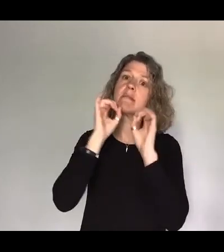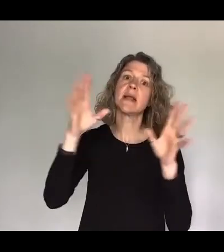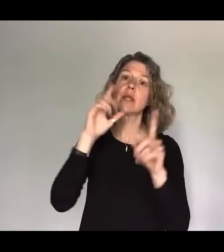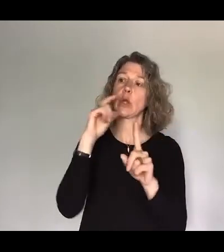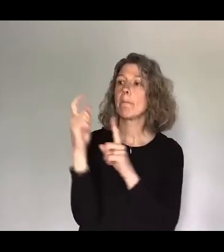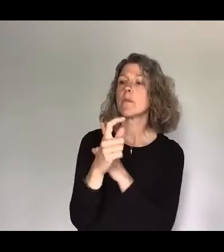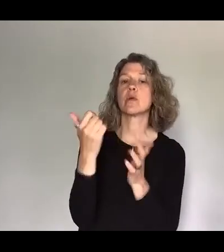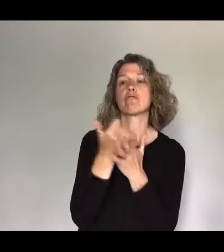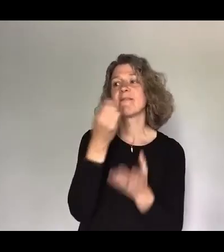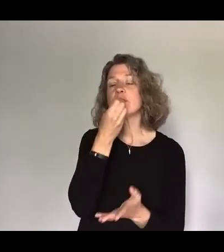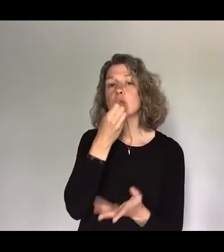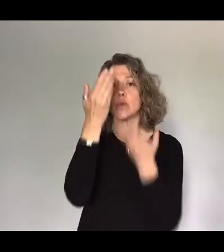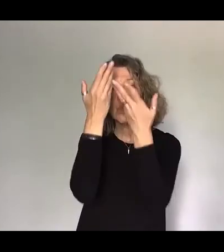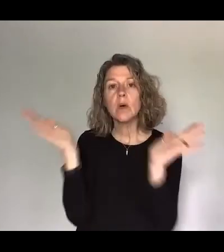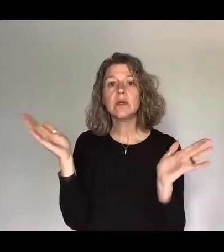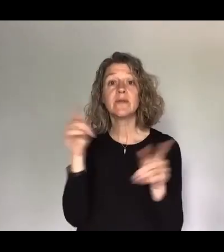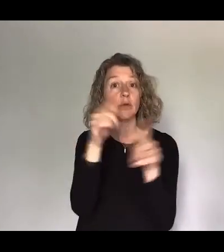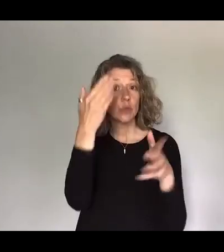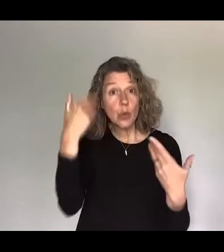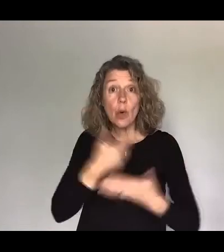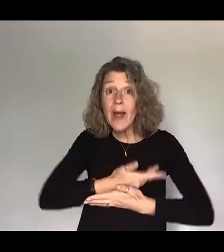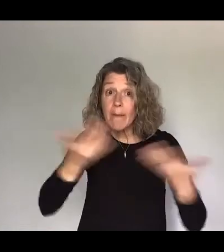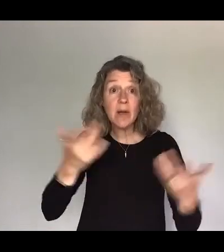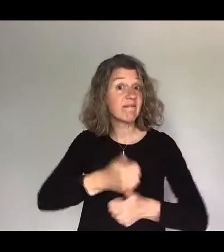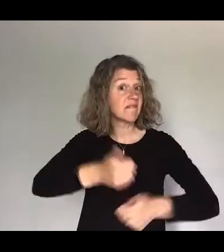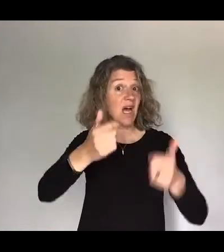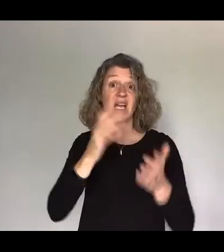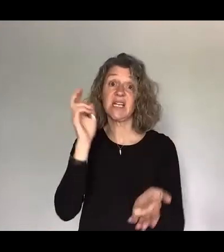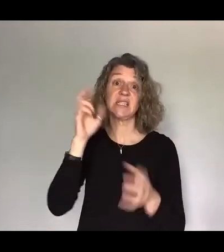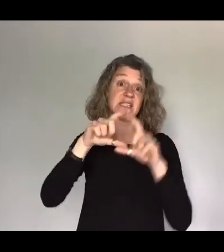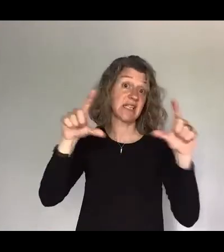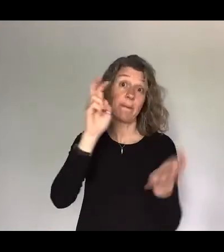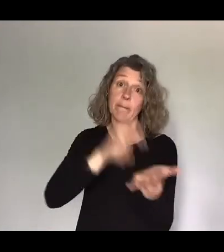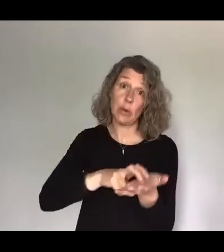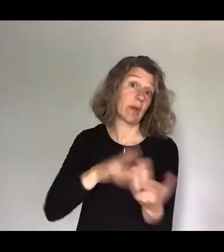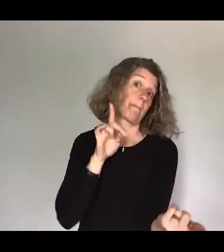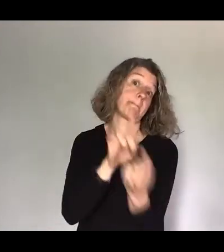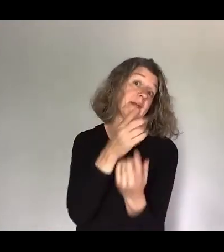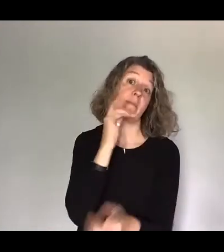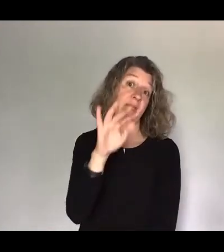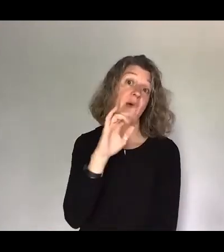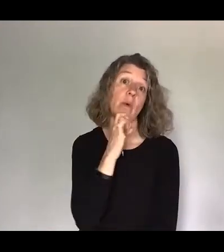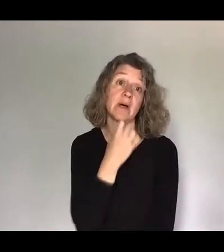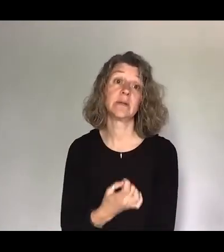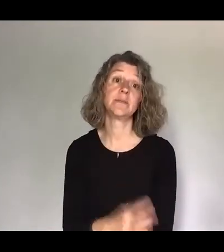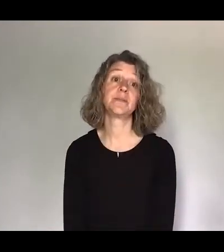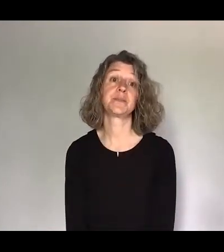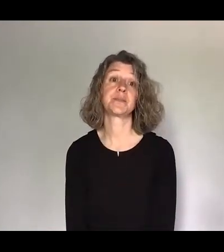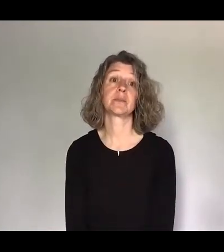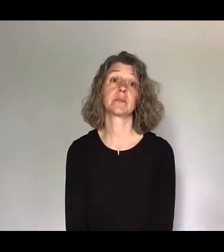worship. If you don't know anyone, that's all right. Book a ticket and you'll meet people there. Hey, we did four minutes of just the best of